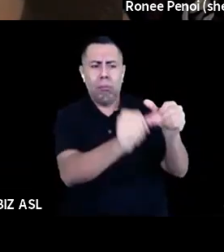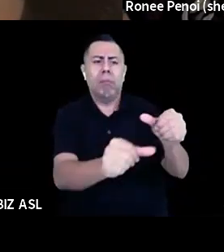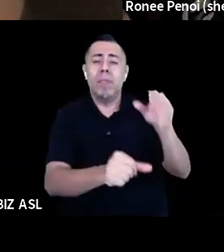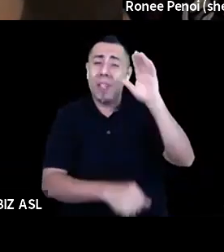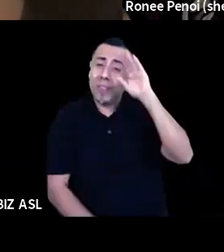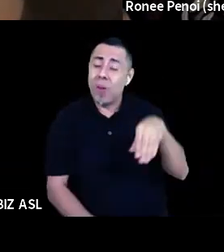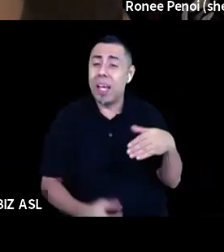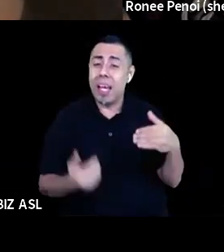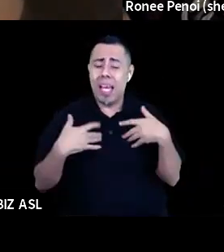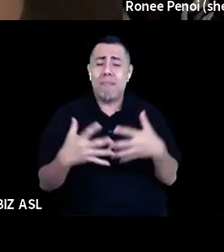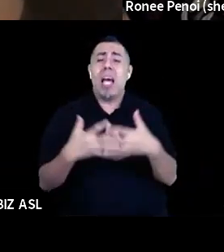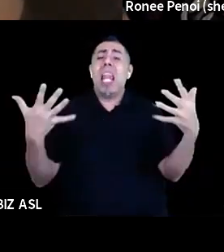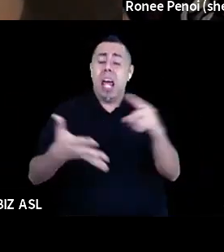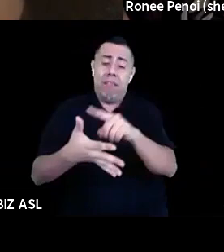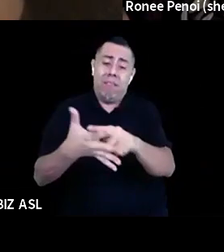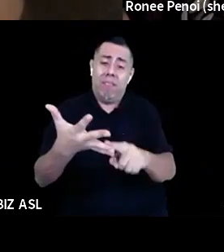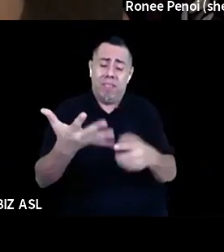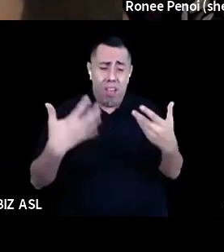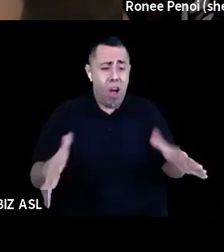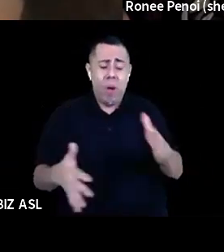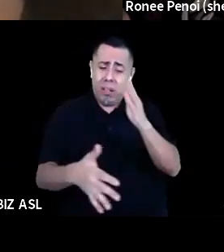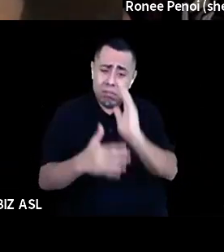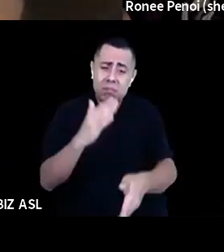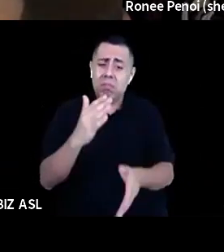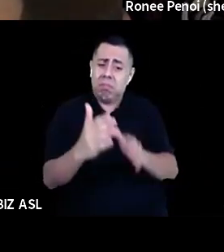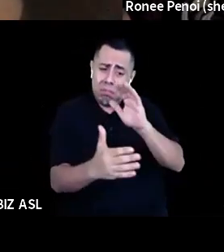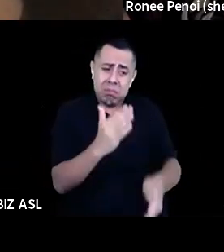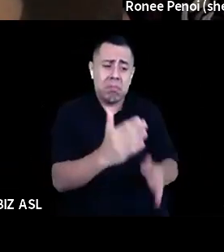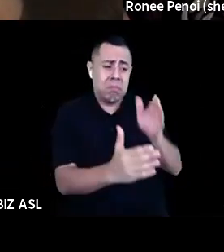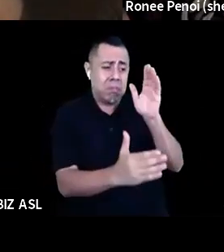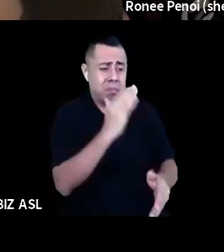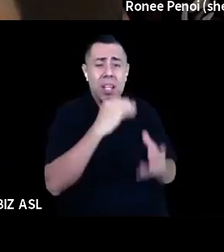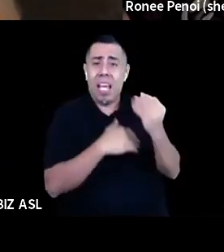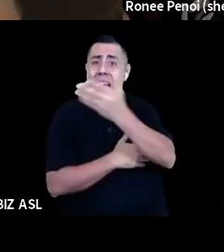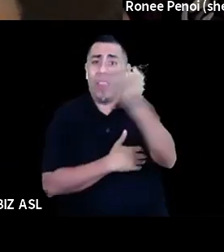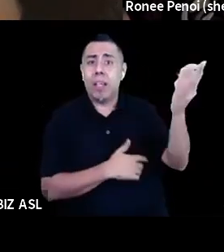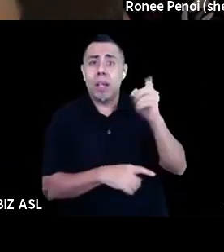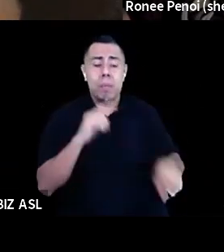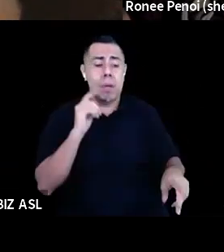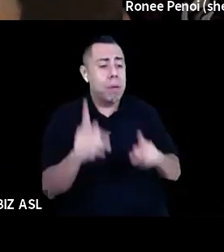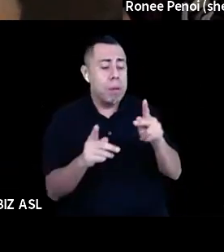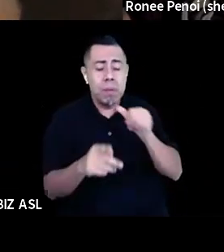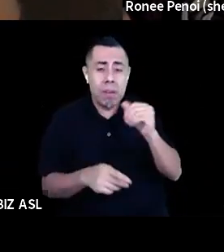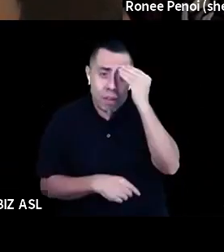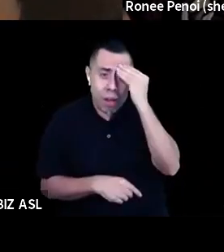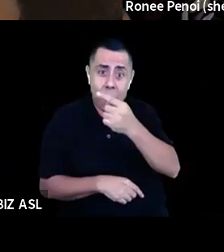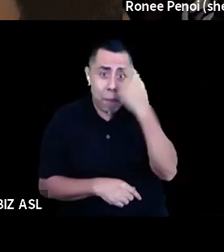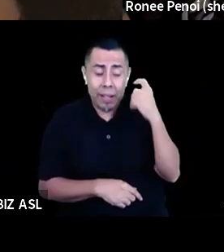widely adapted because these people have been misrepresented and marginalized by, to come back to it, white